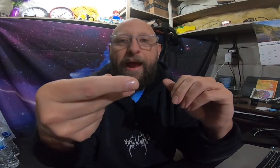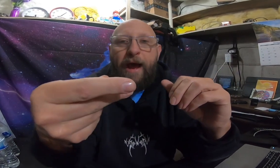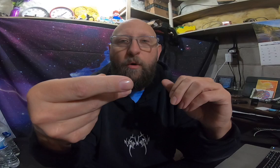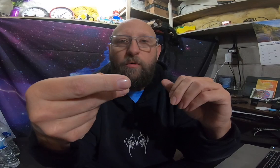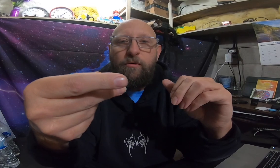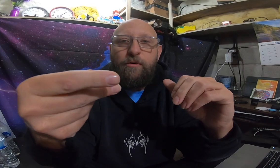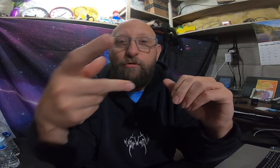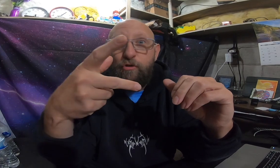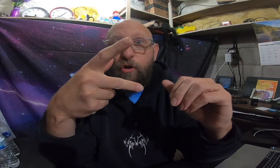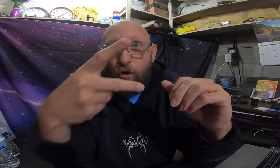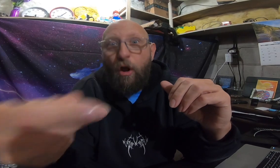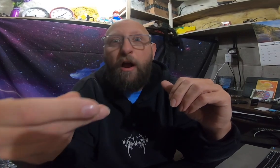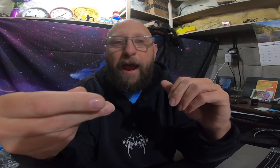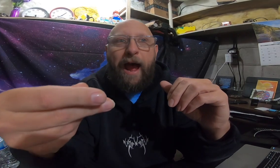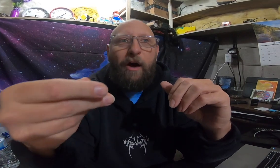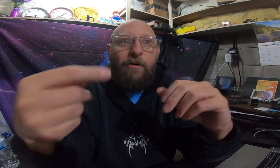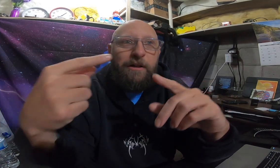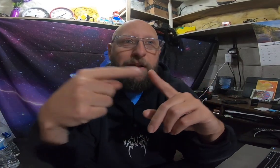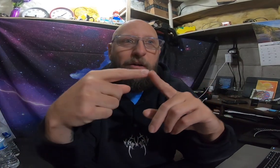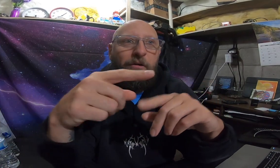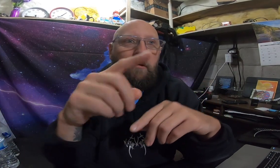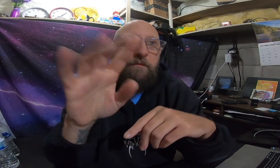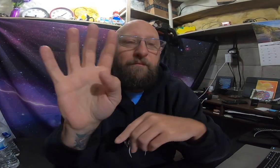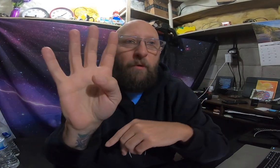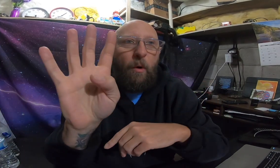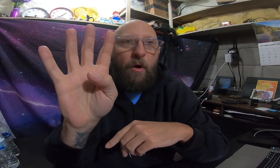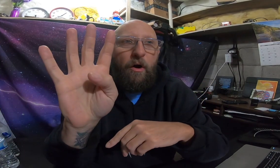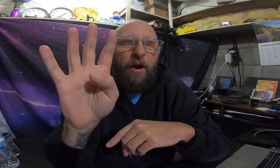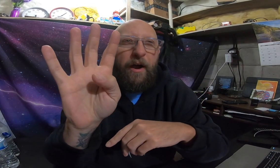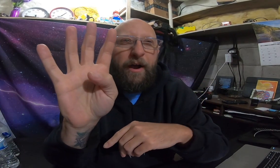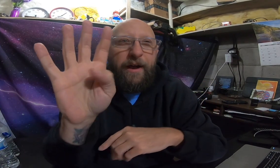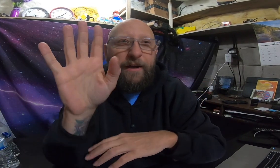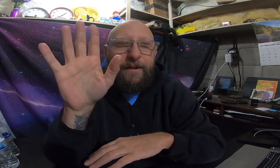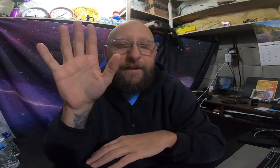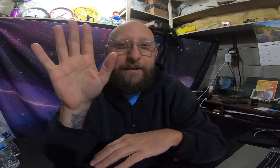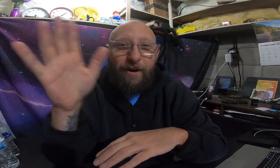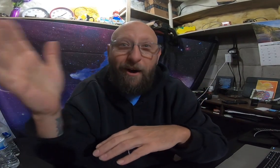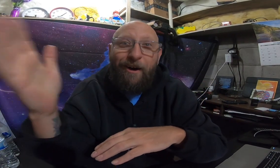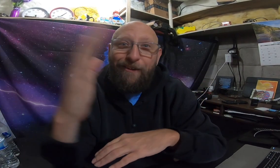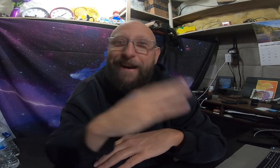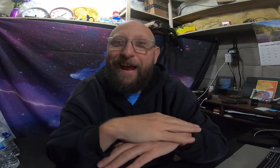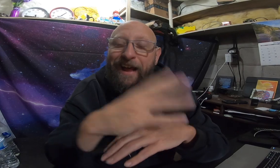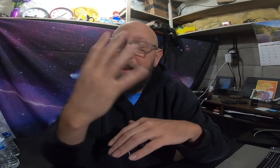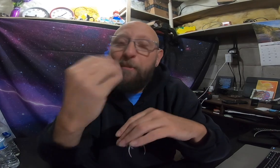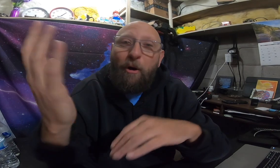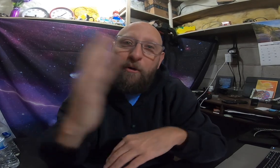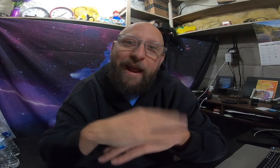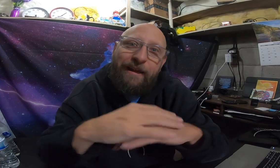out, knock out, so for all day, I slept all day,